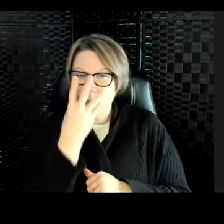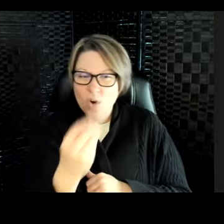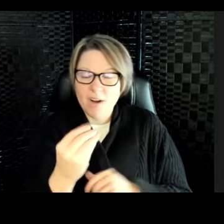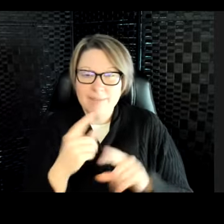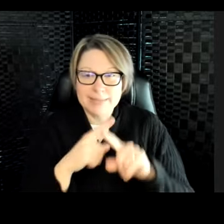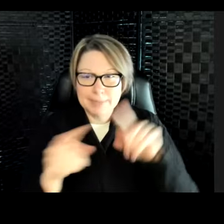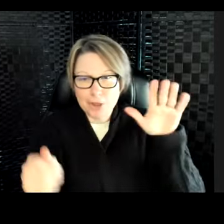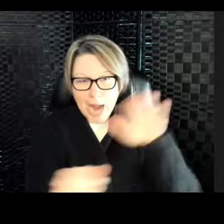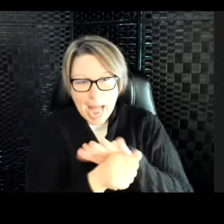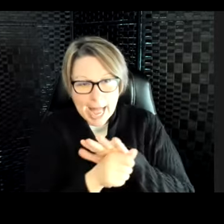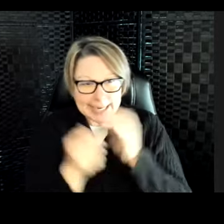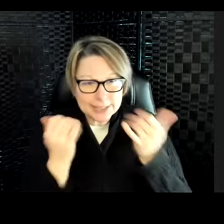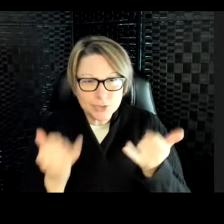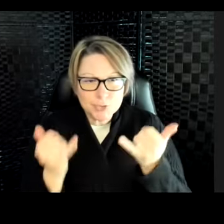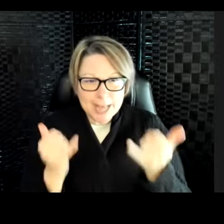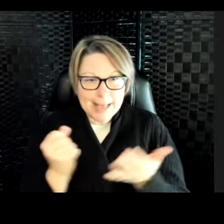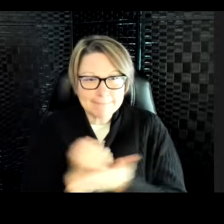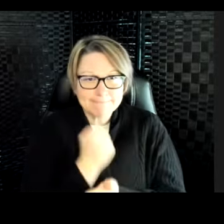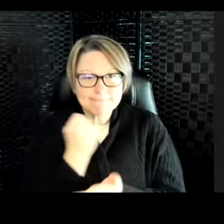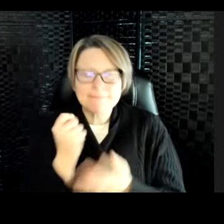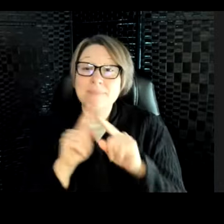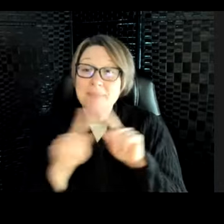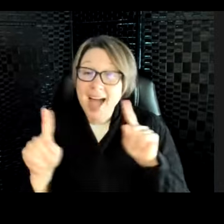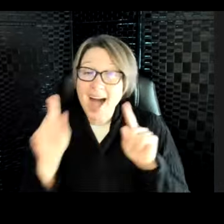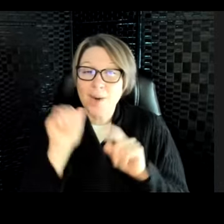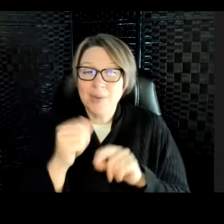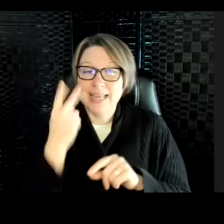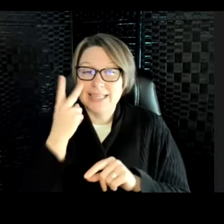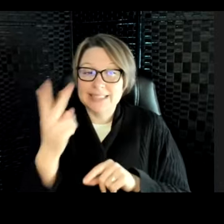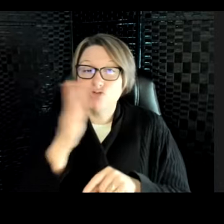today, but we can see our giraffes.